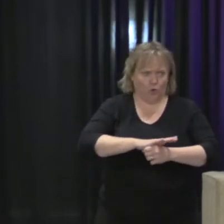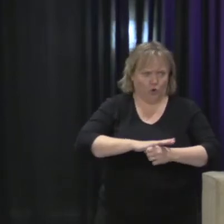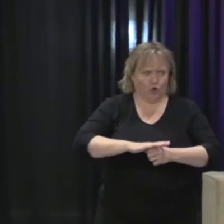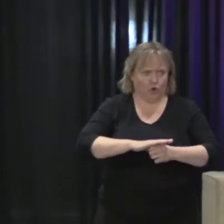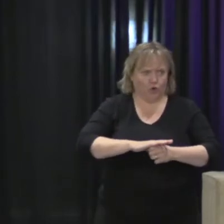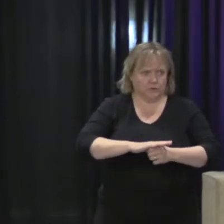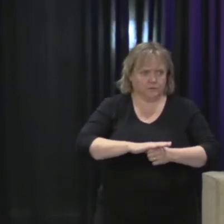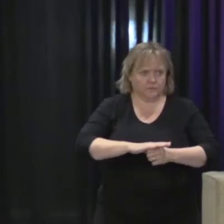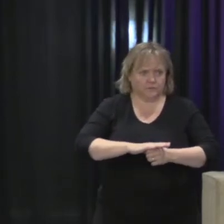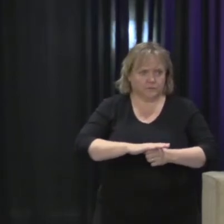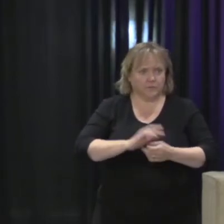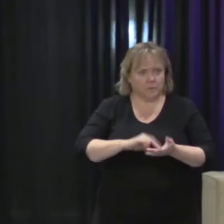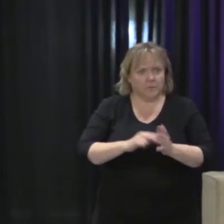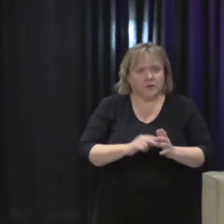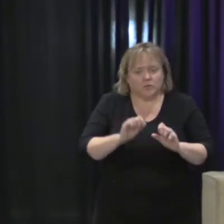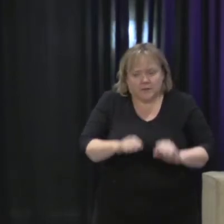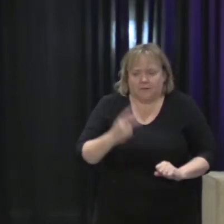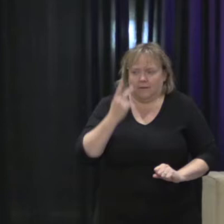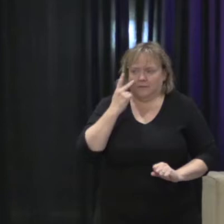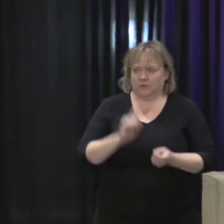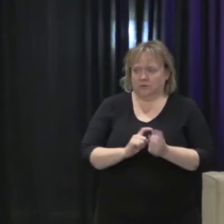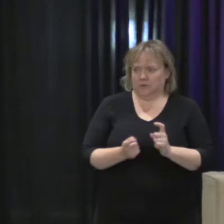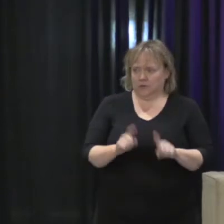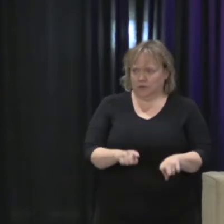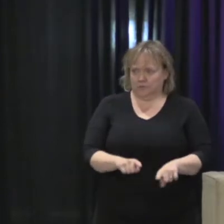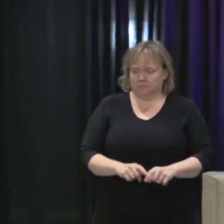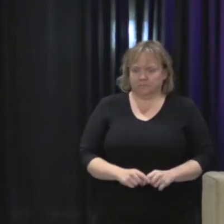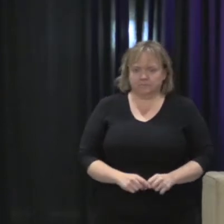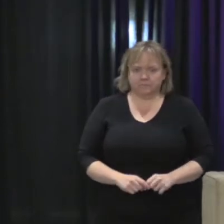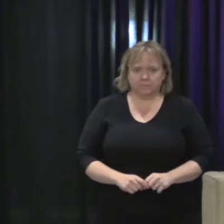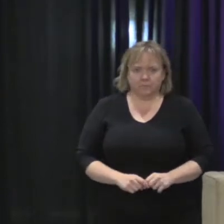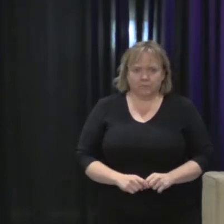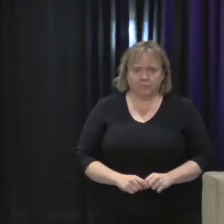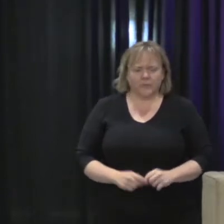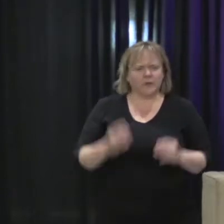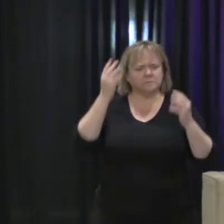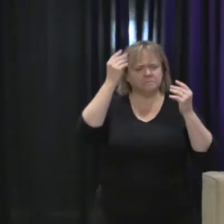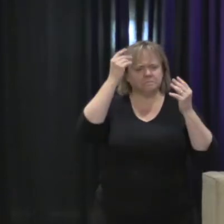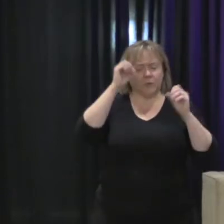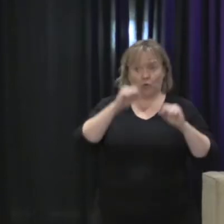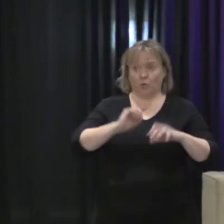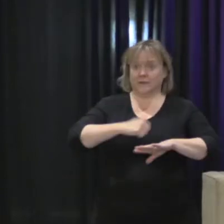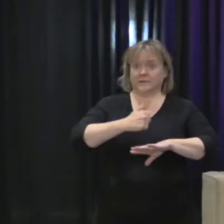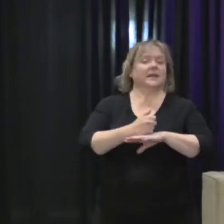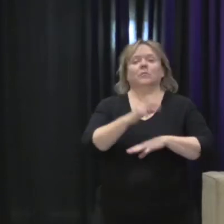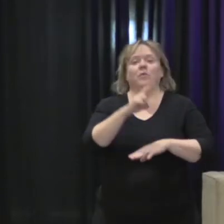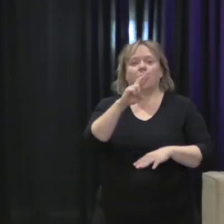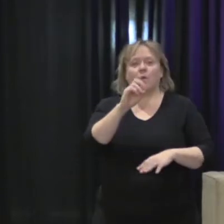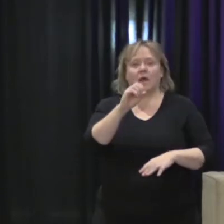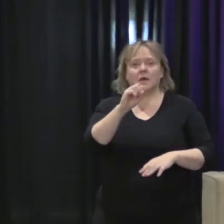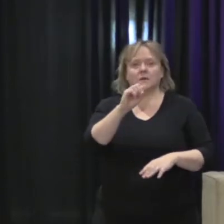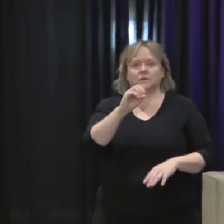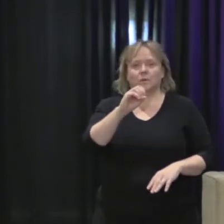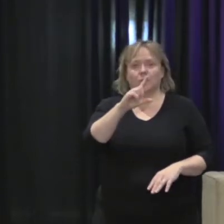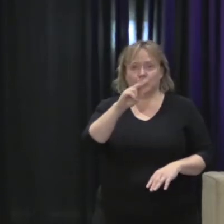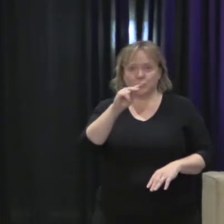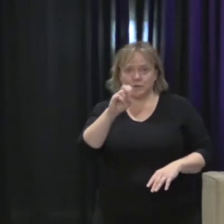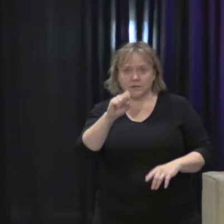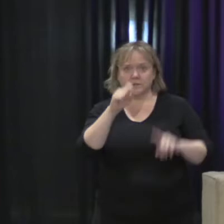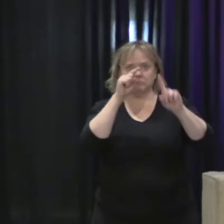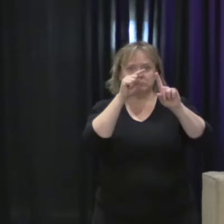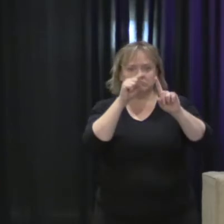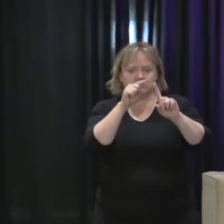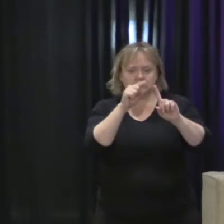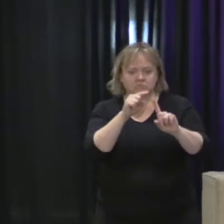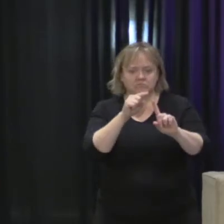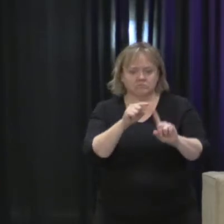really achieve change. We thought about the idea of creating resolutions that declared that